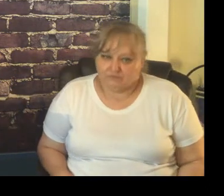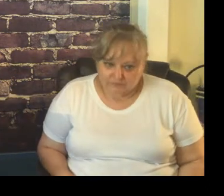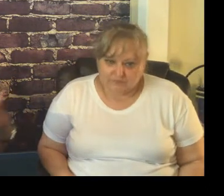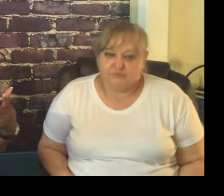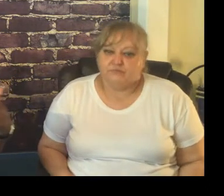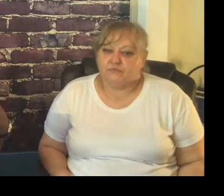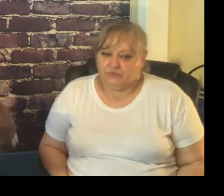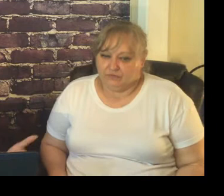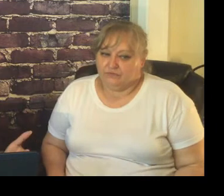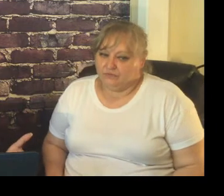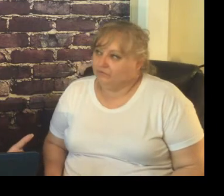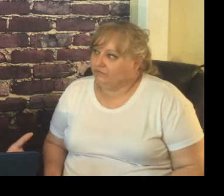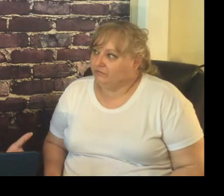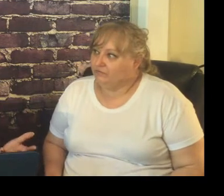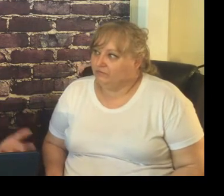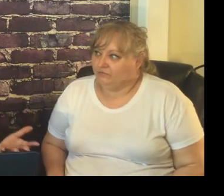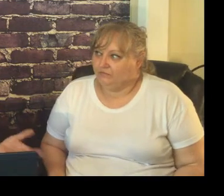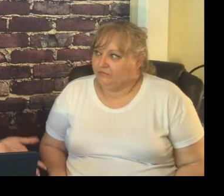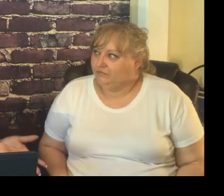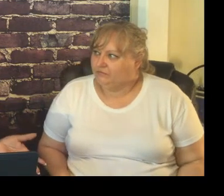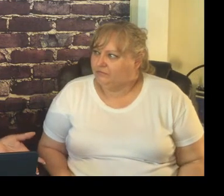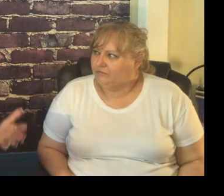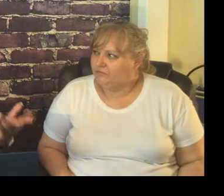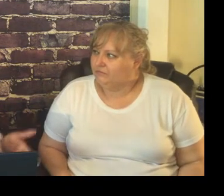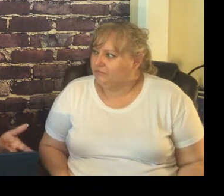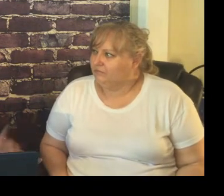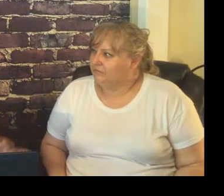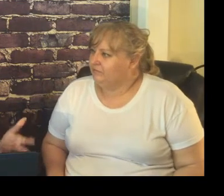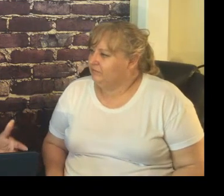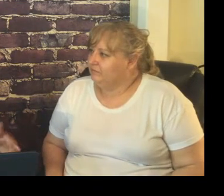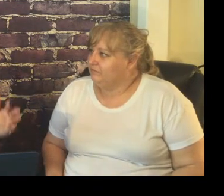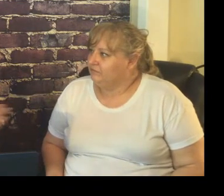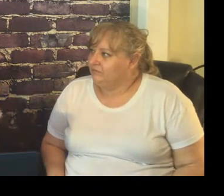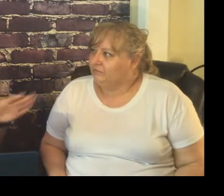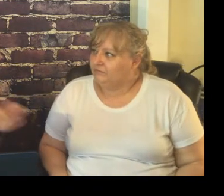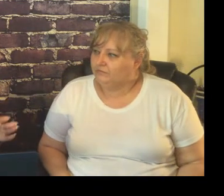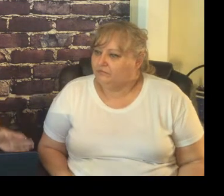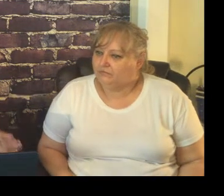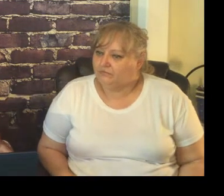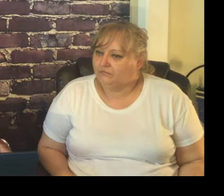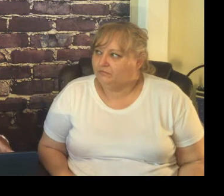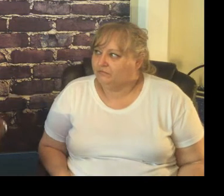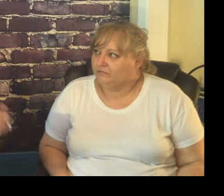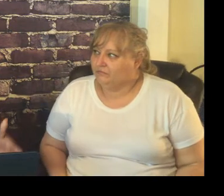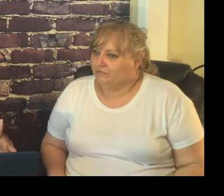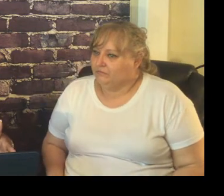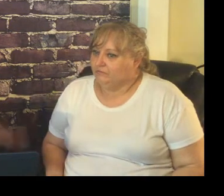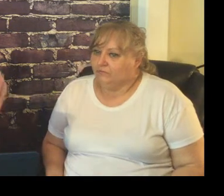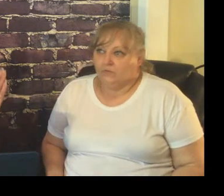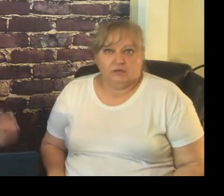share some I think I had maybe one or two that you know weren't comfortable with telling me and that was